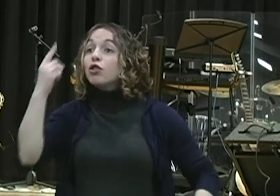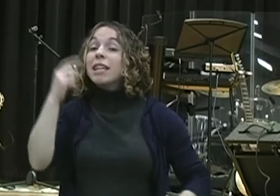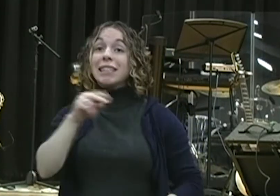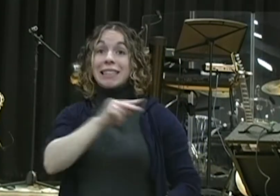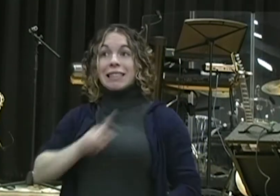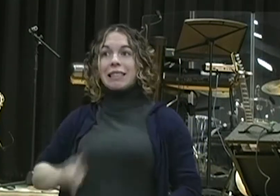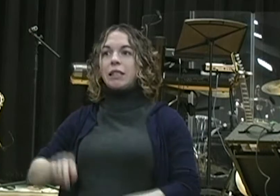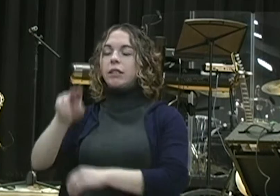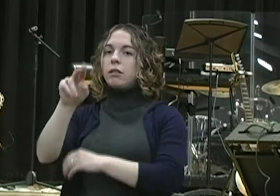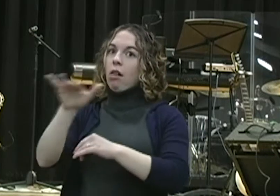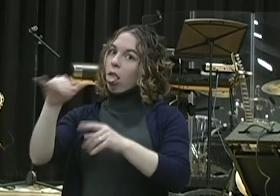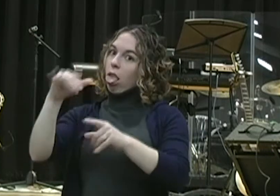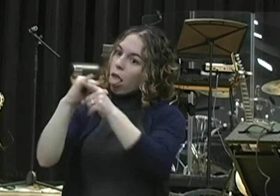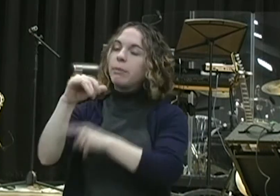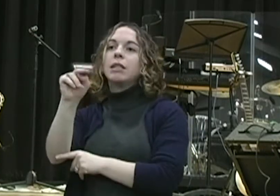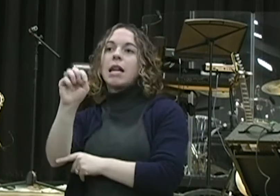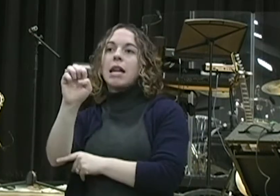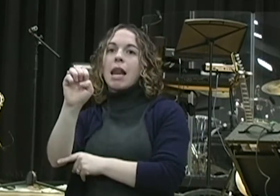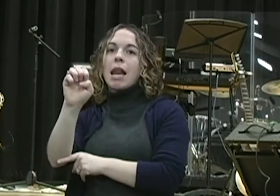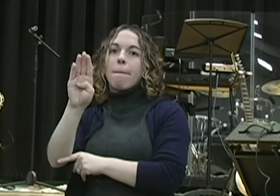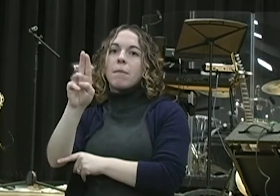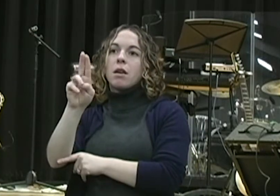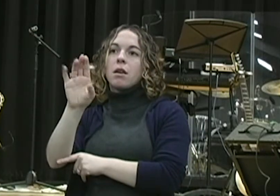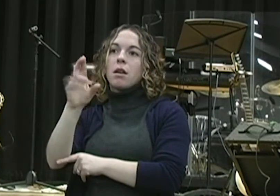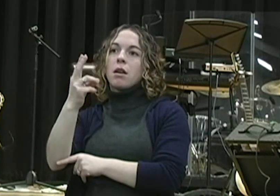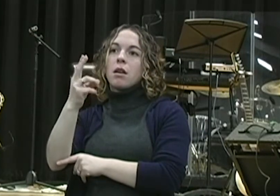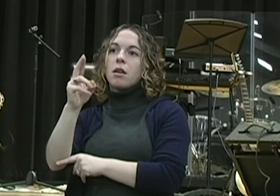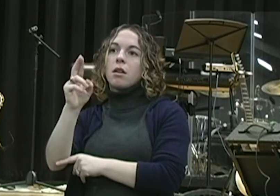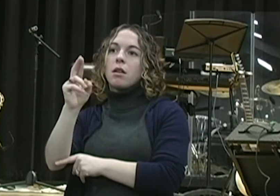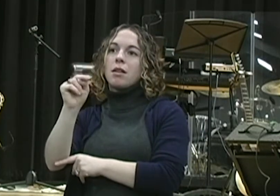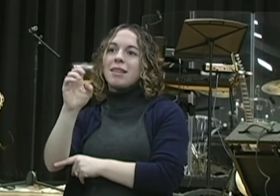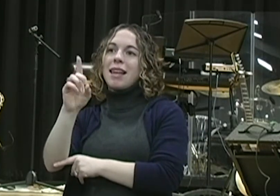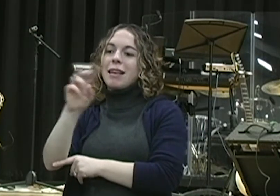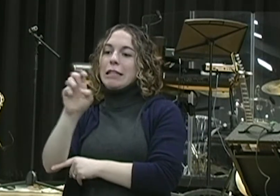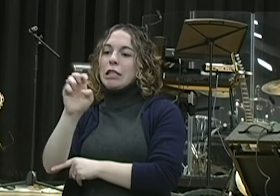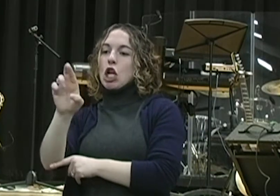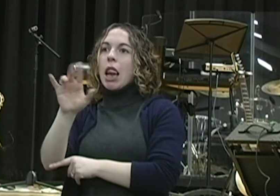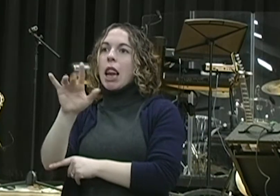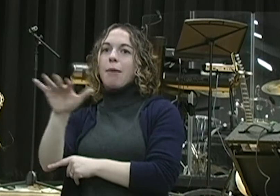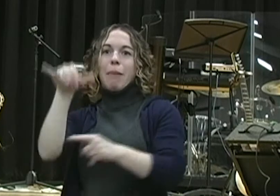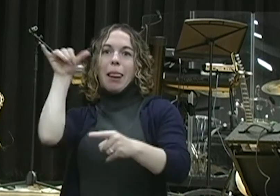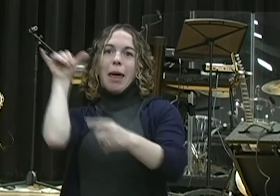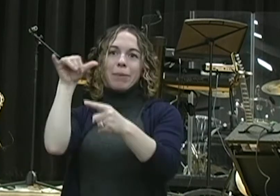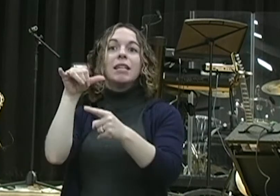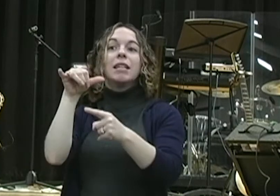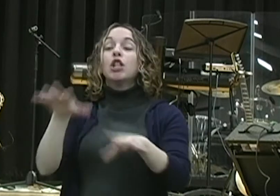it, and took captives just like the prophecy said. And now it says that after 70 years, the